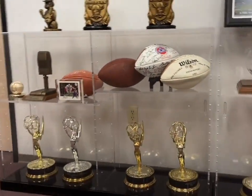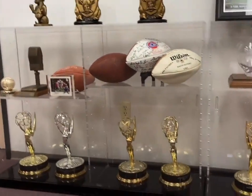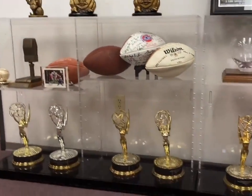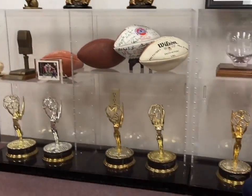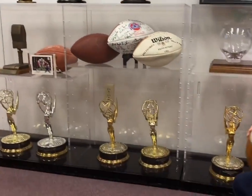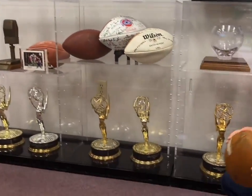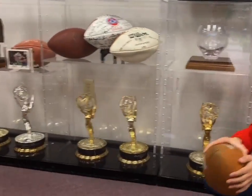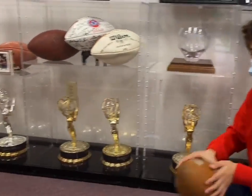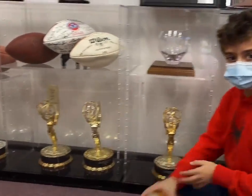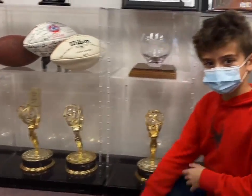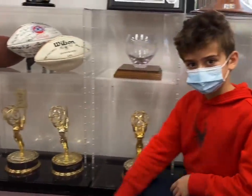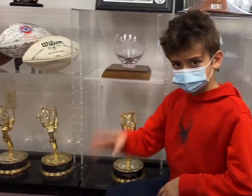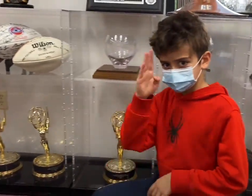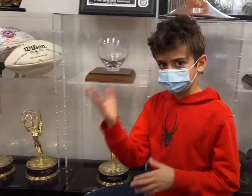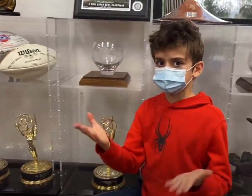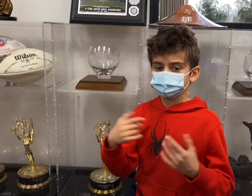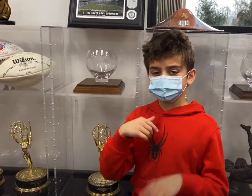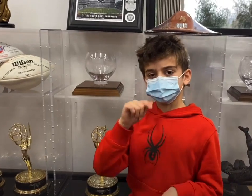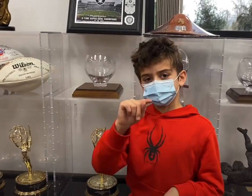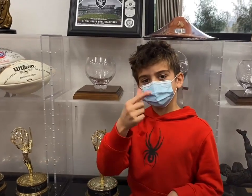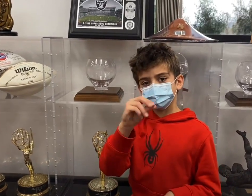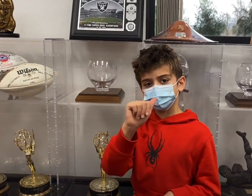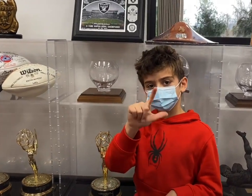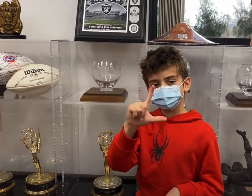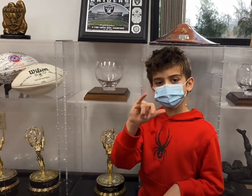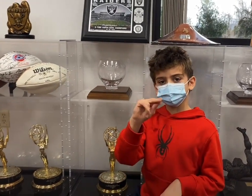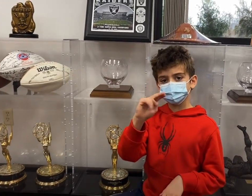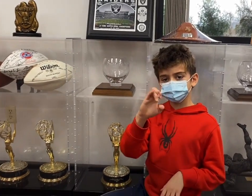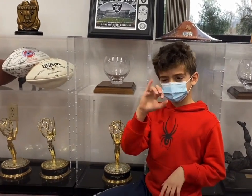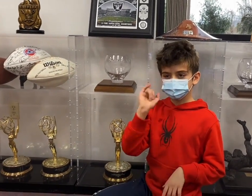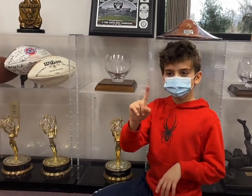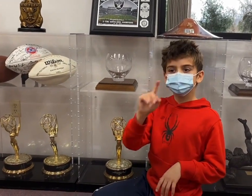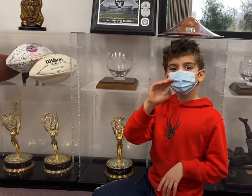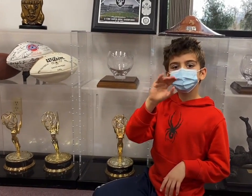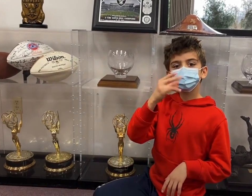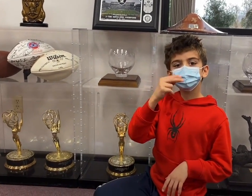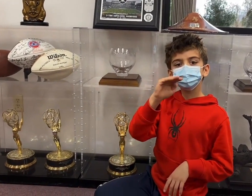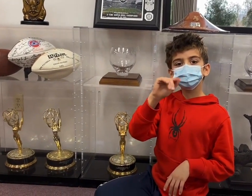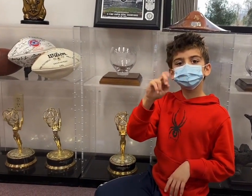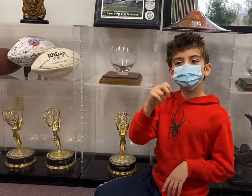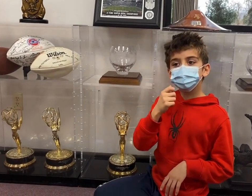Here at Goldline is where all of John's awards and personal collection are housed,